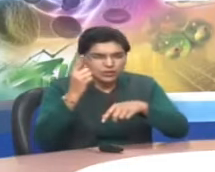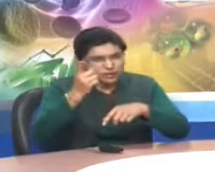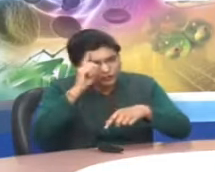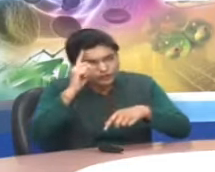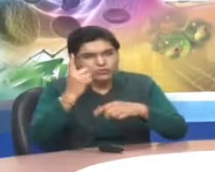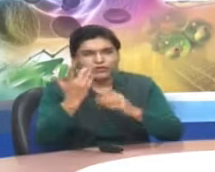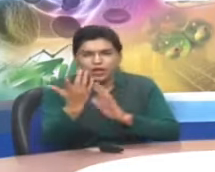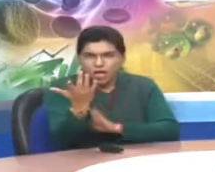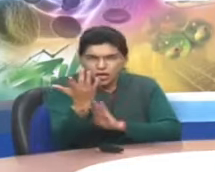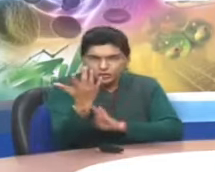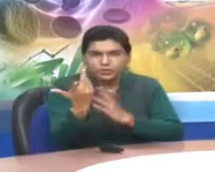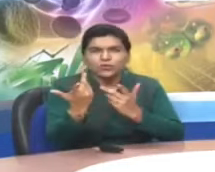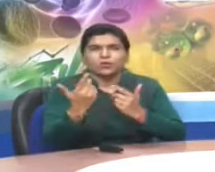Seventh word is bumps.